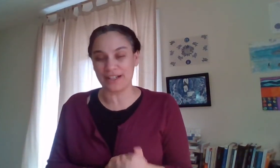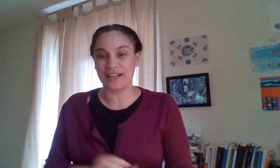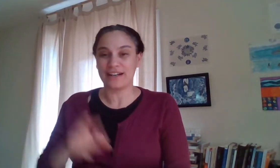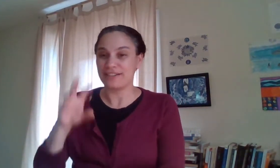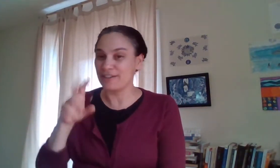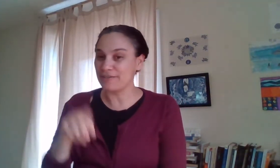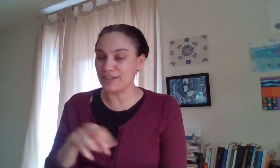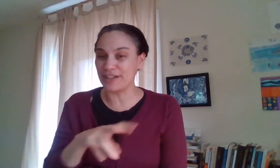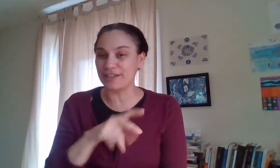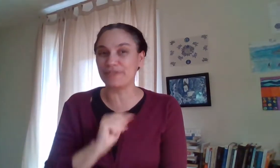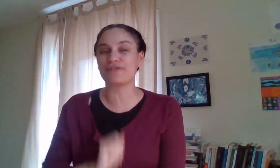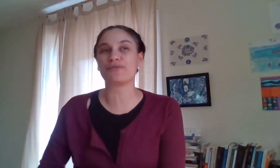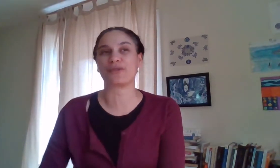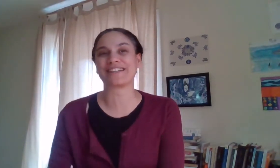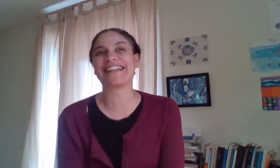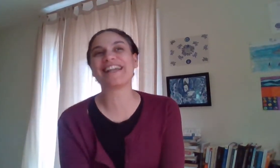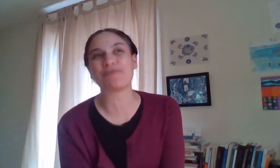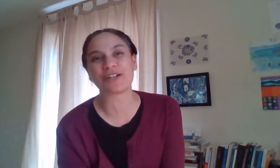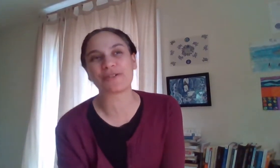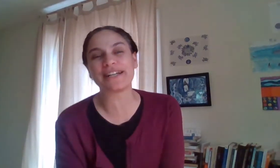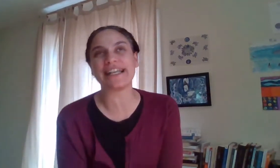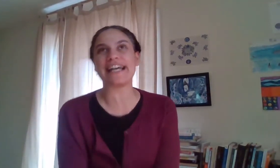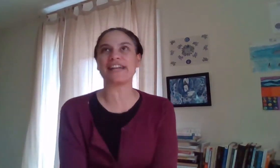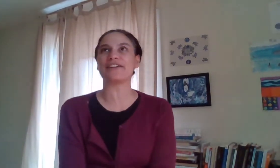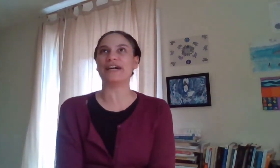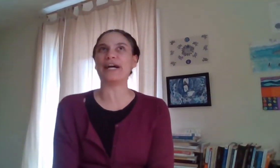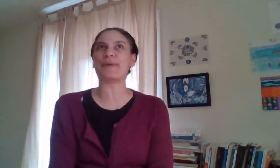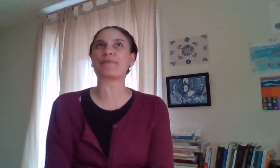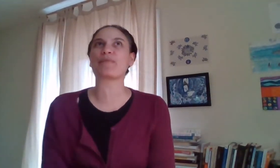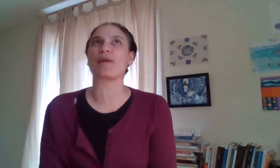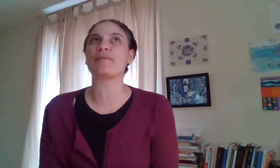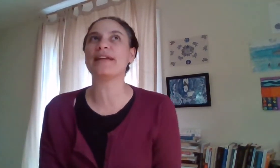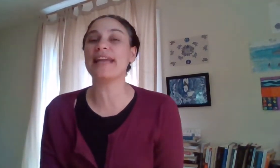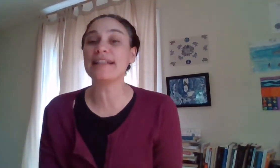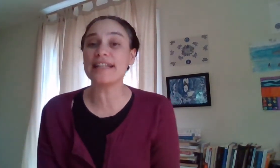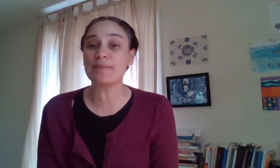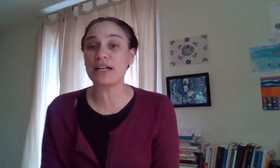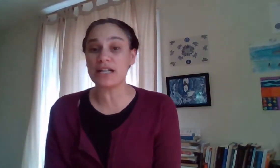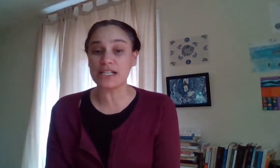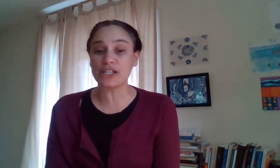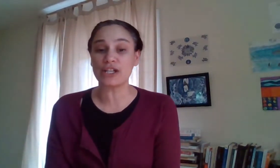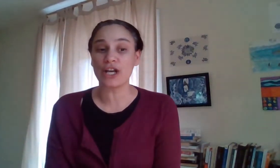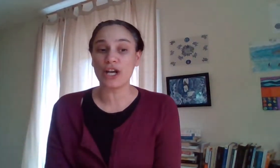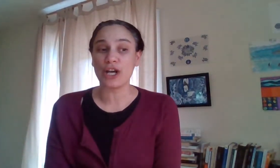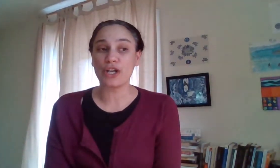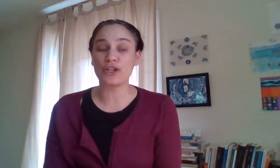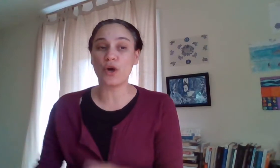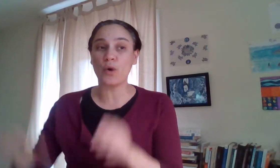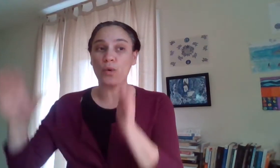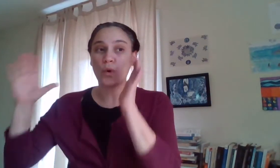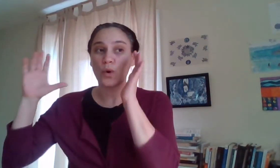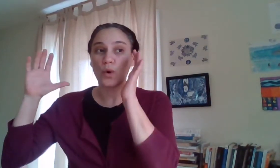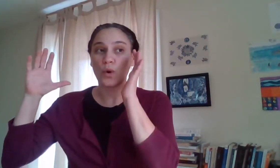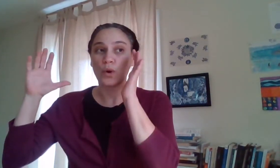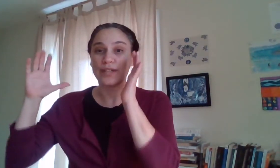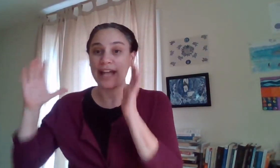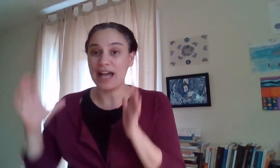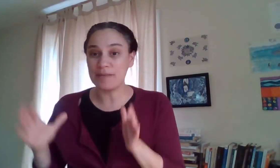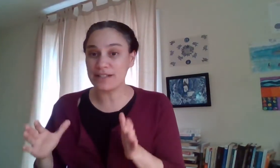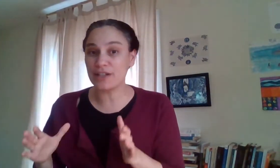the the footwork the legwork right and um and that is because you know the habits that